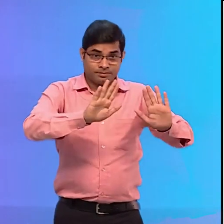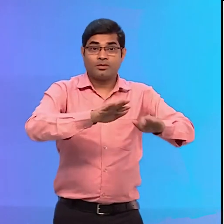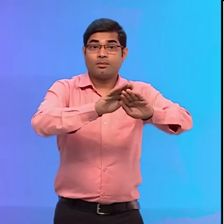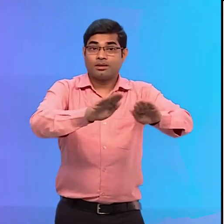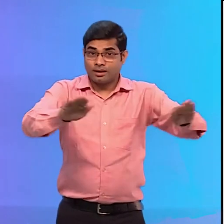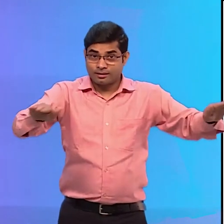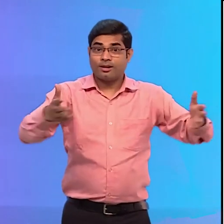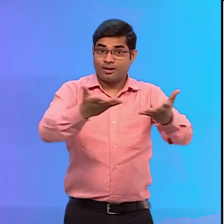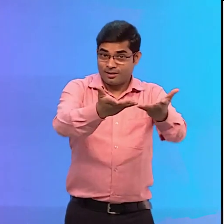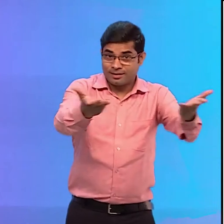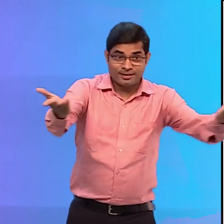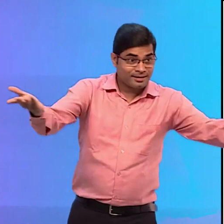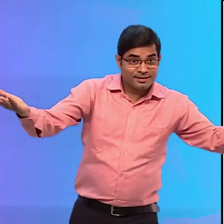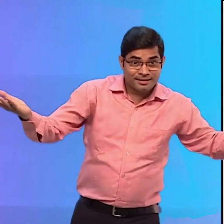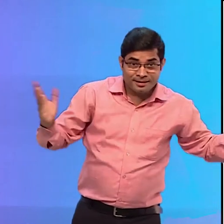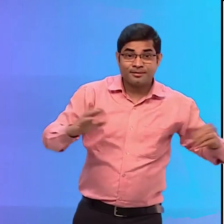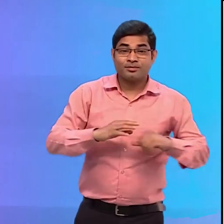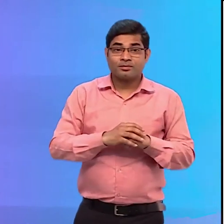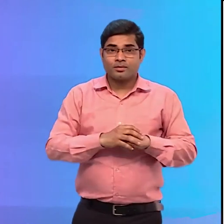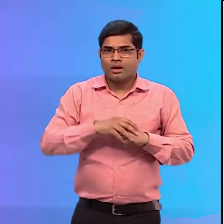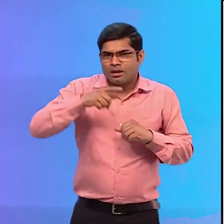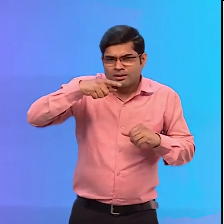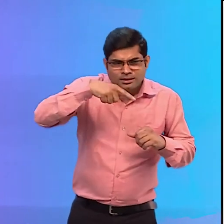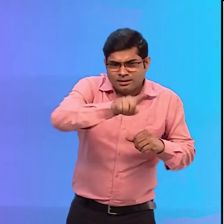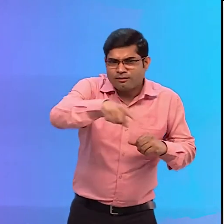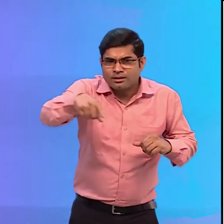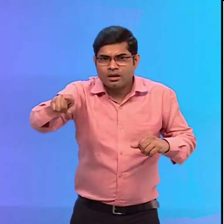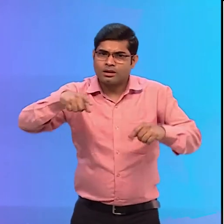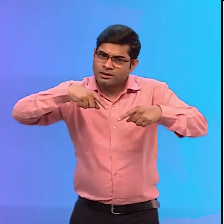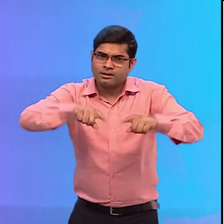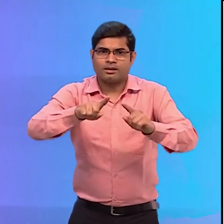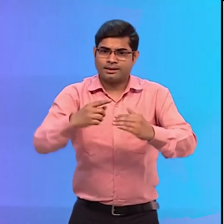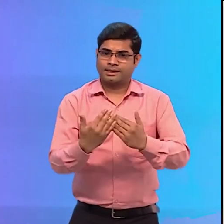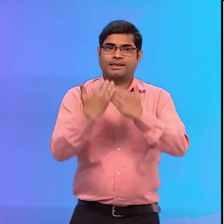Children, don't you think everyone deserves to be self-dependent and safe?